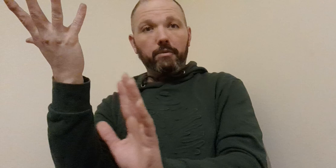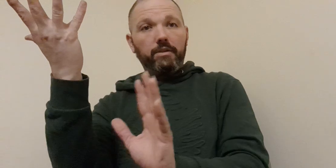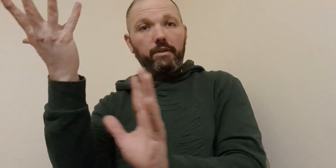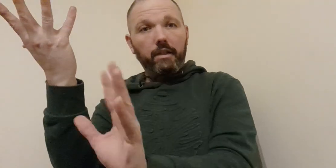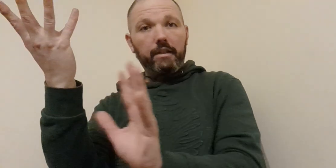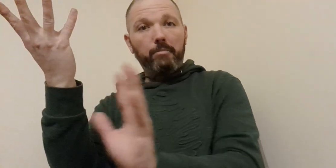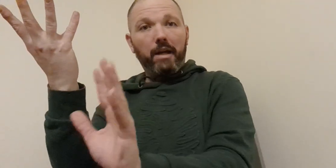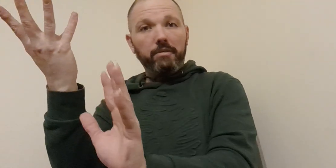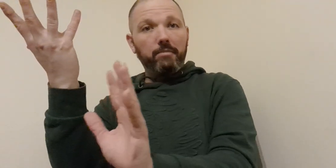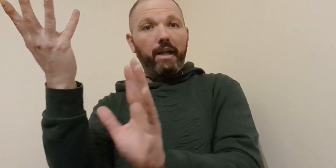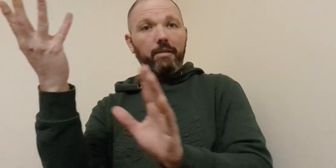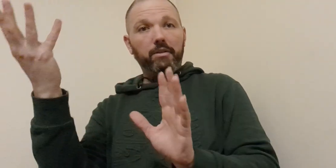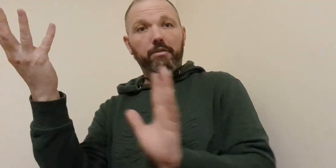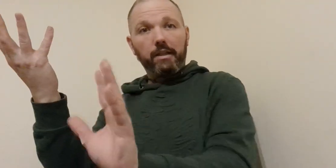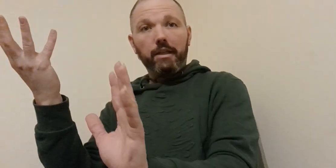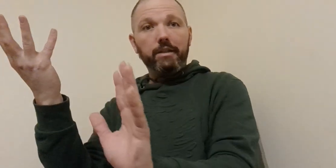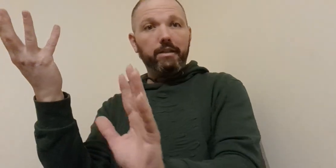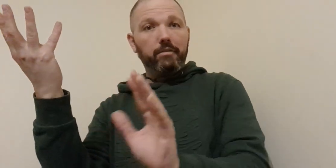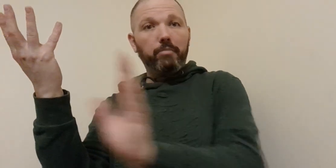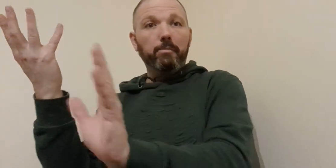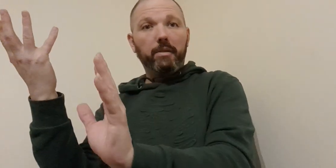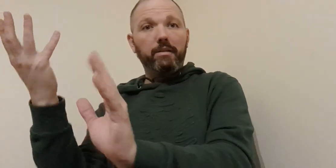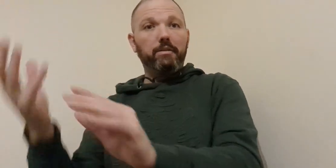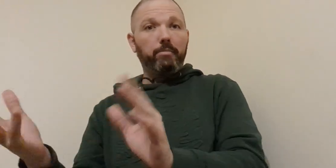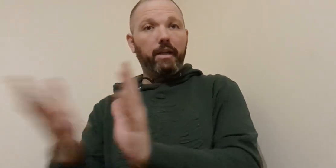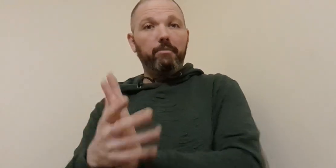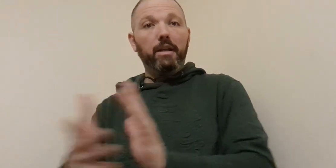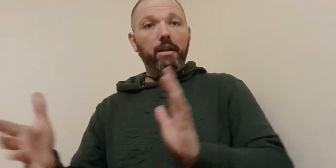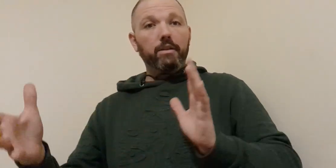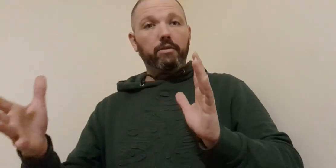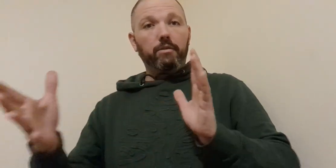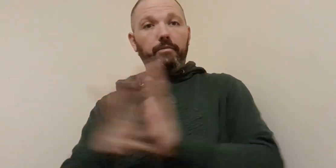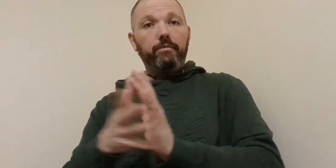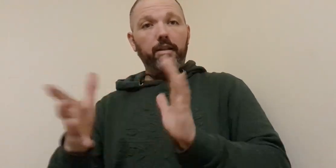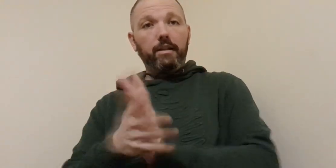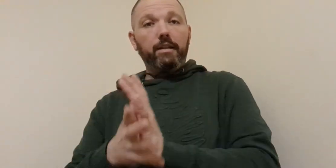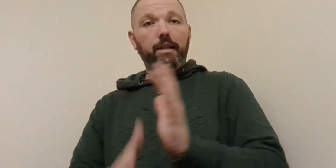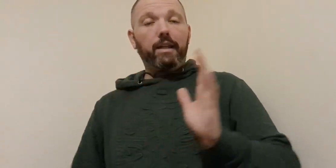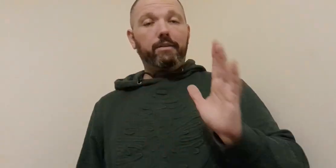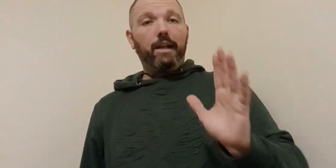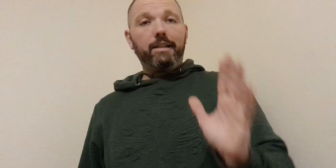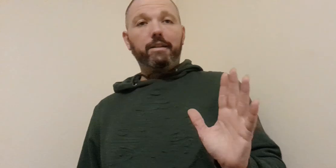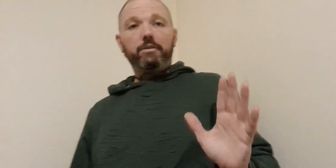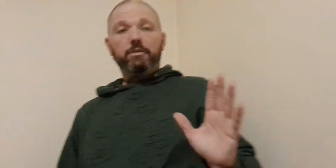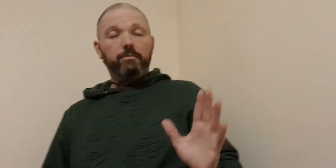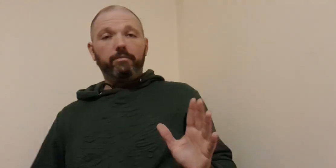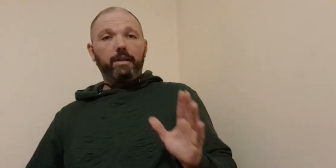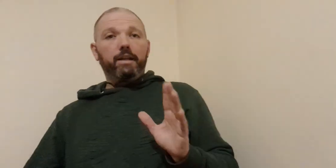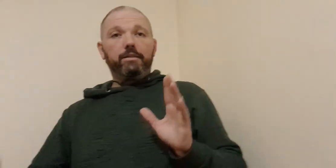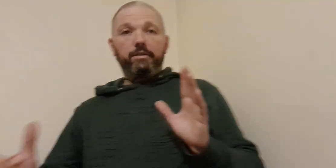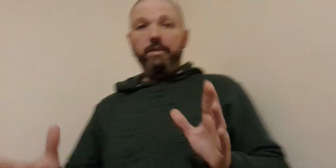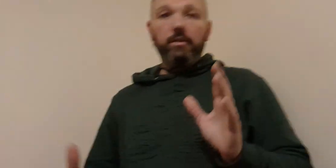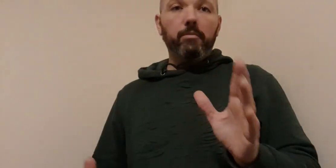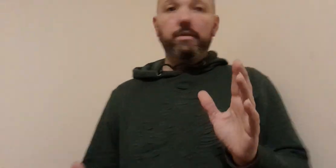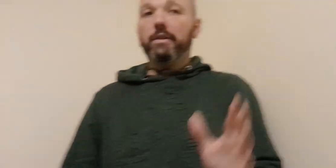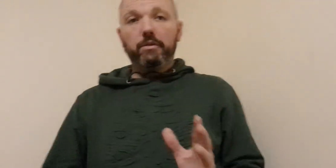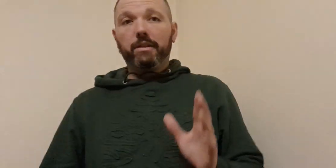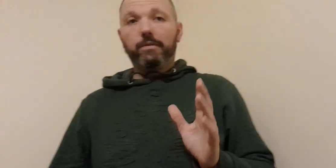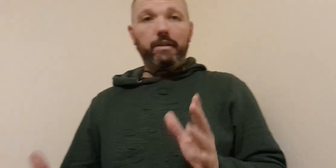which is the kind of the pounding palm like or the colliding or bumping like go palm so that that like go there's a number of like a different